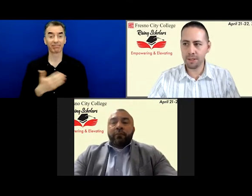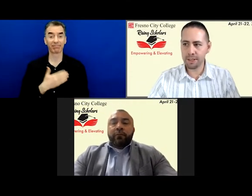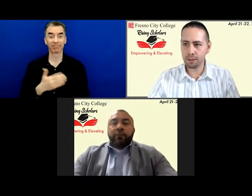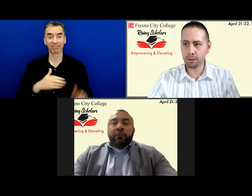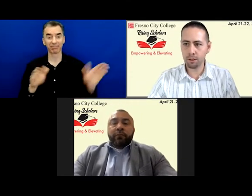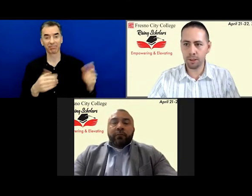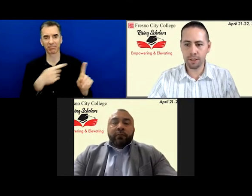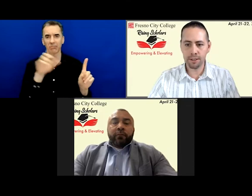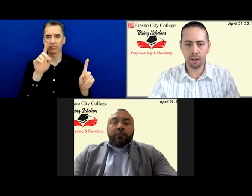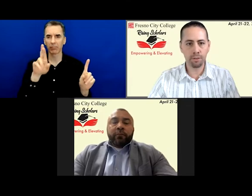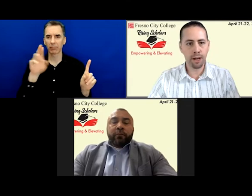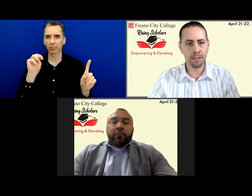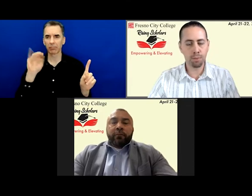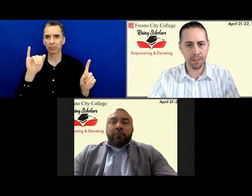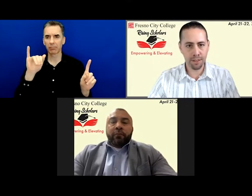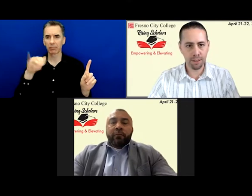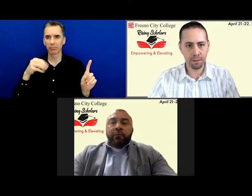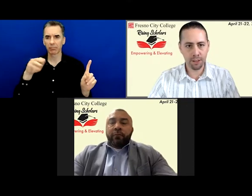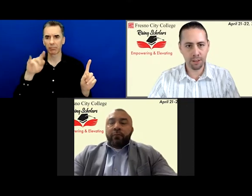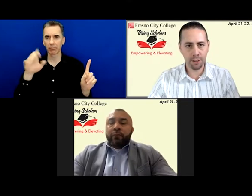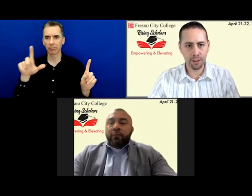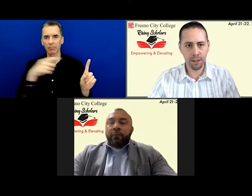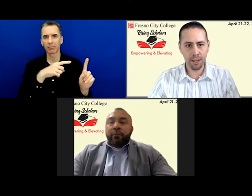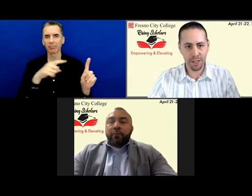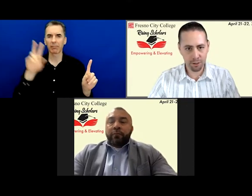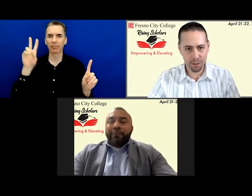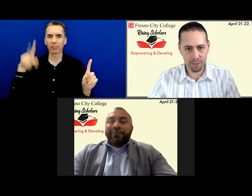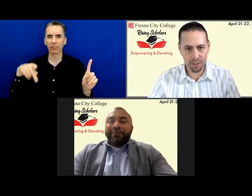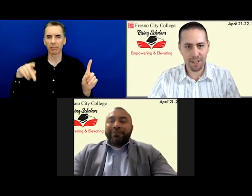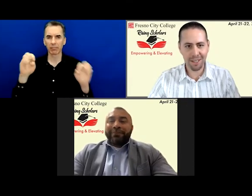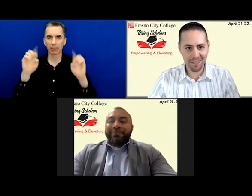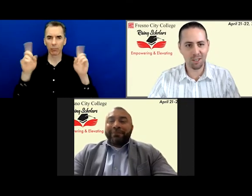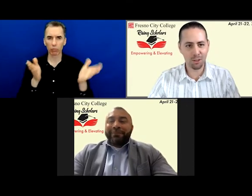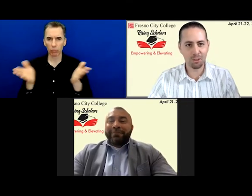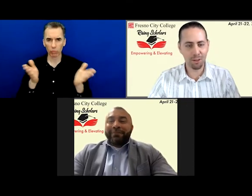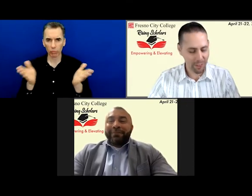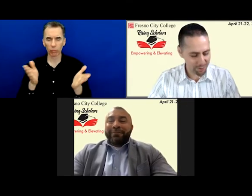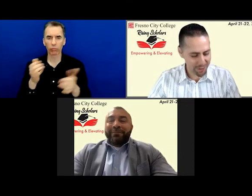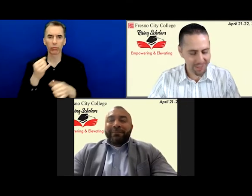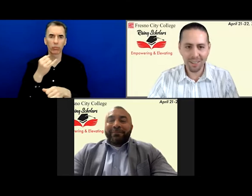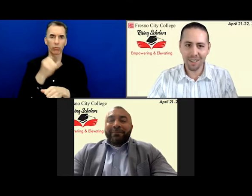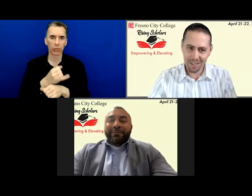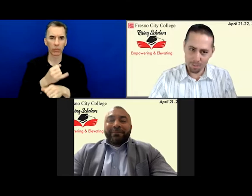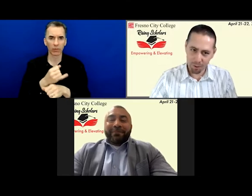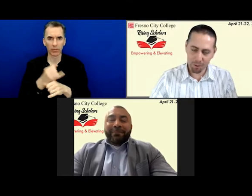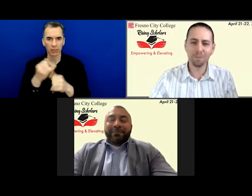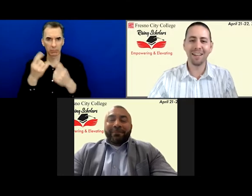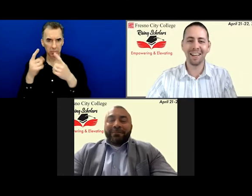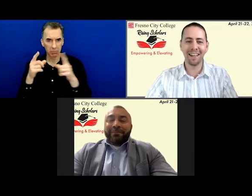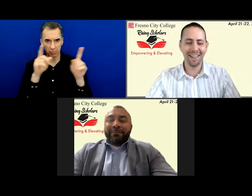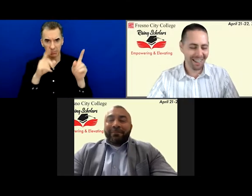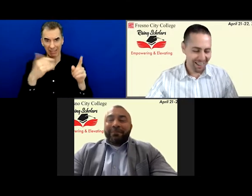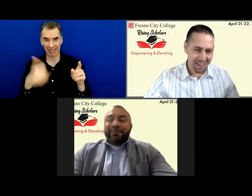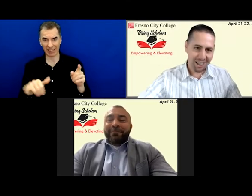Robert Pimentel, who is our Vice President of Educational Services and Institutional Effectiveness. It is a mouthful.